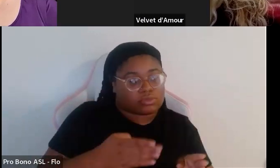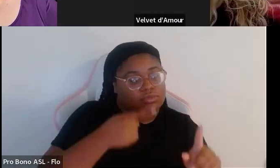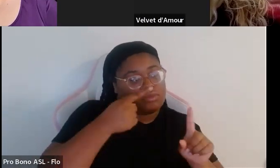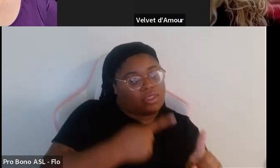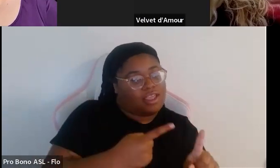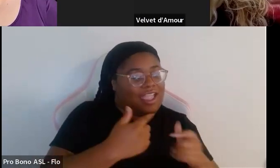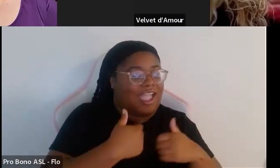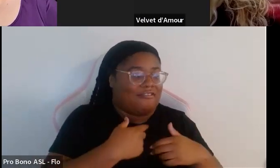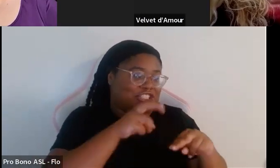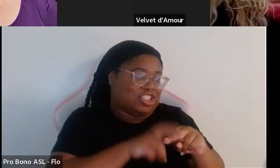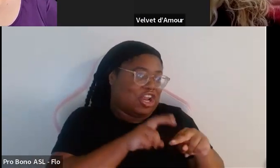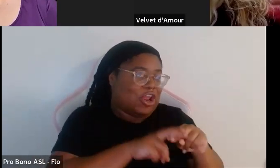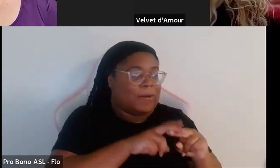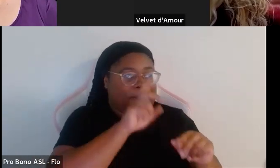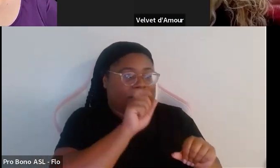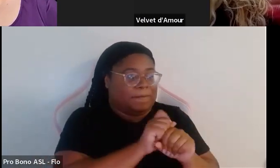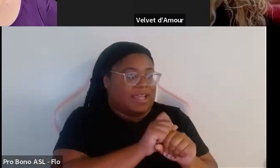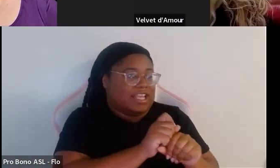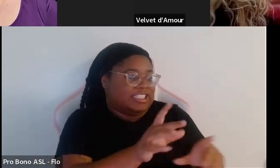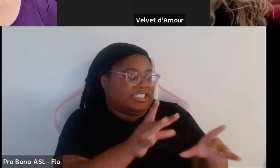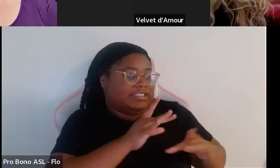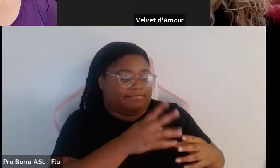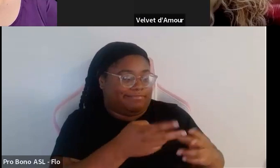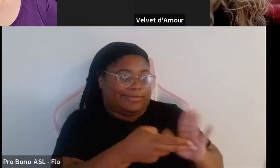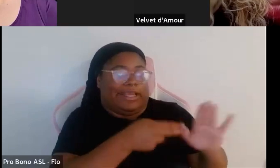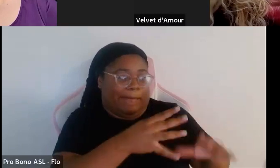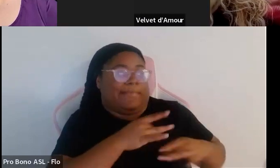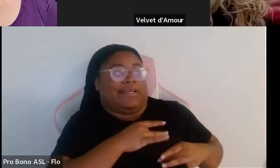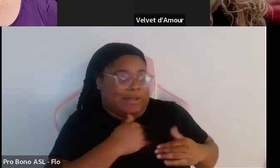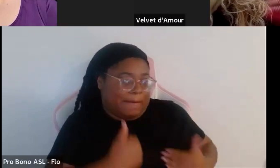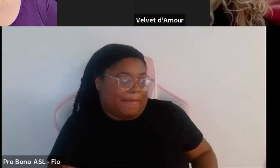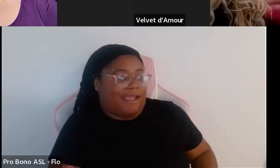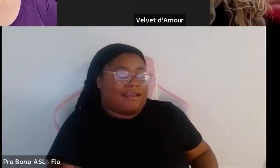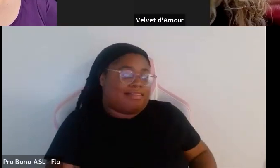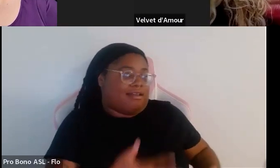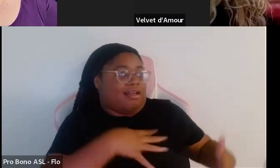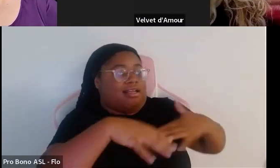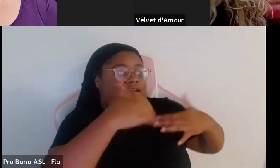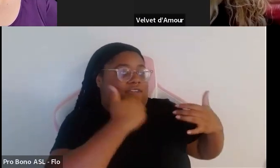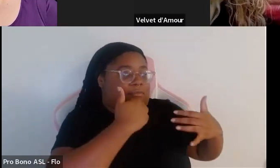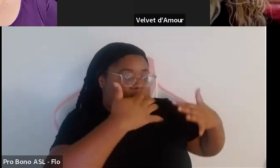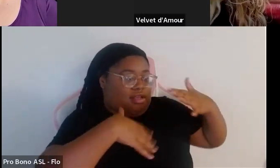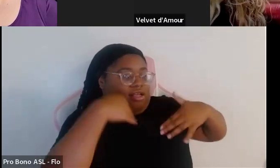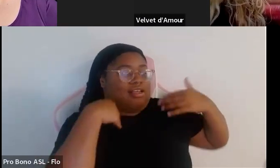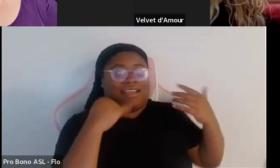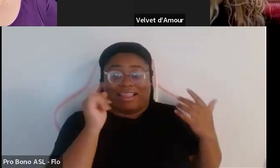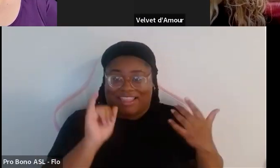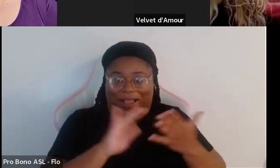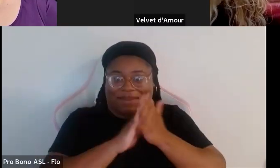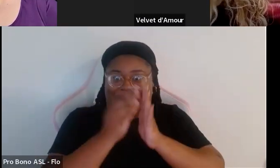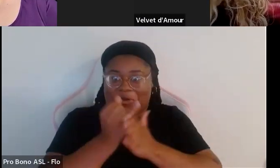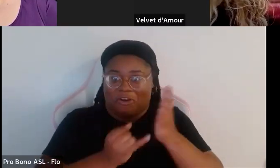they take a chair and they basically like tape it to their body and they put like layers of fabric over it it's you become art